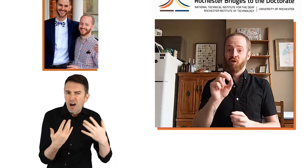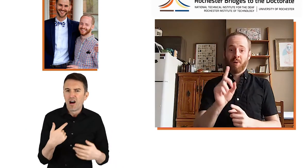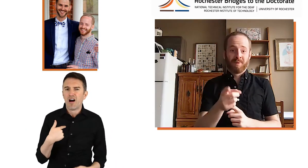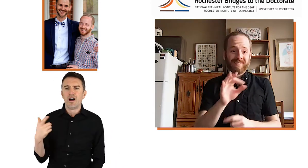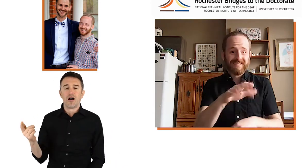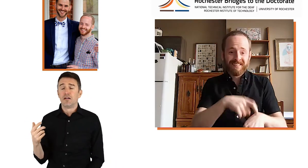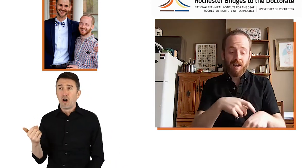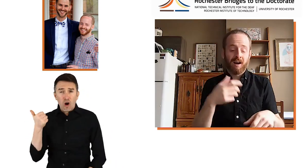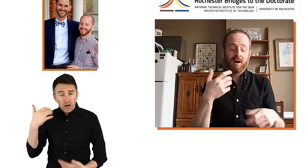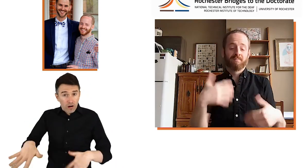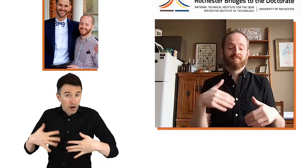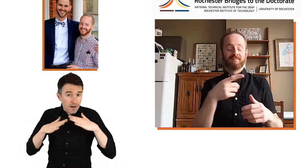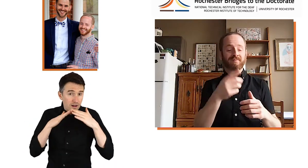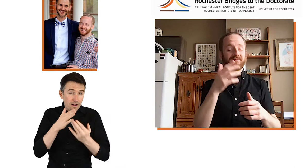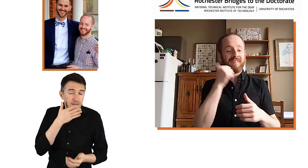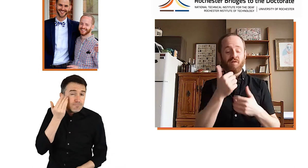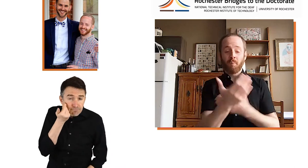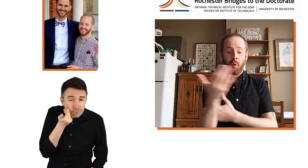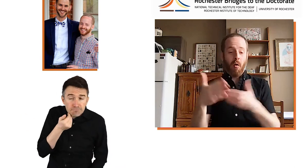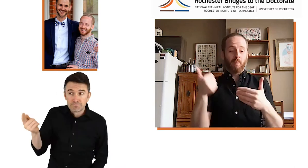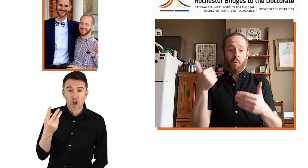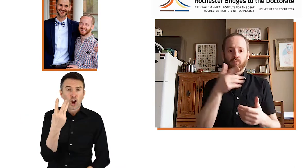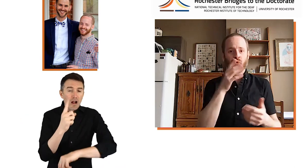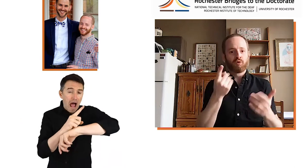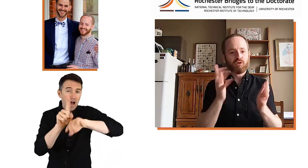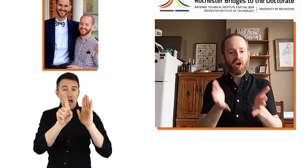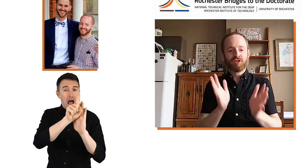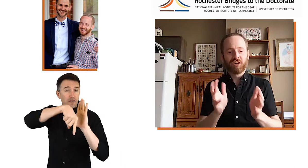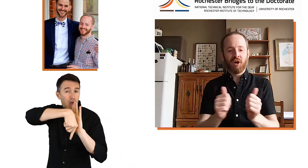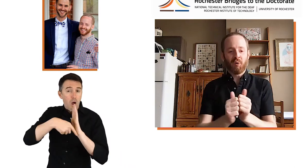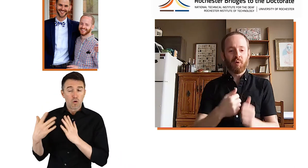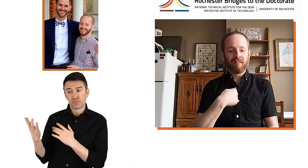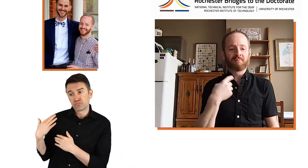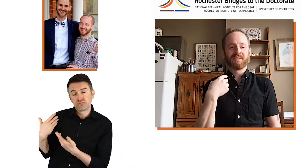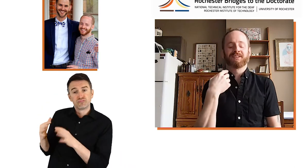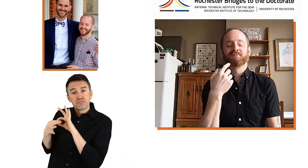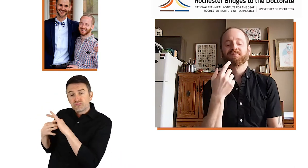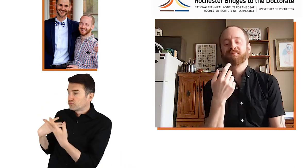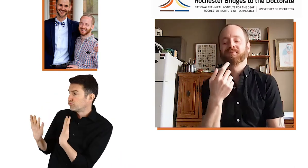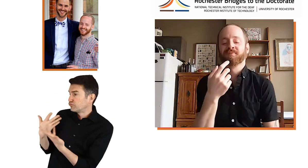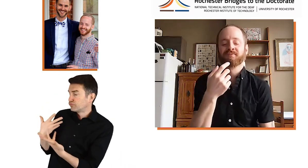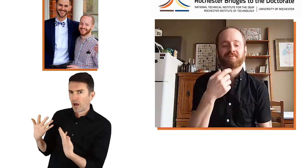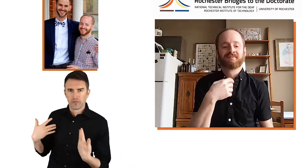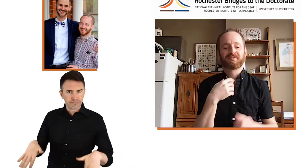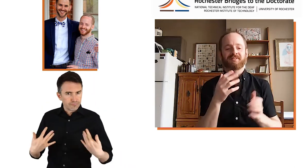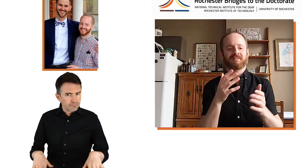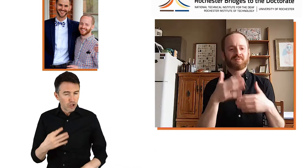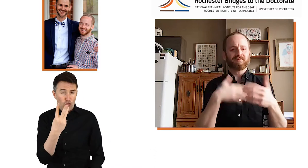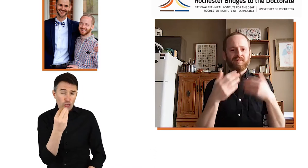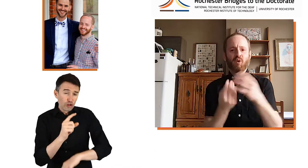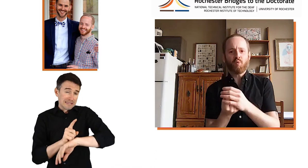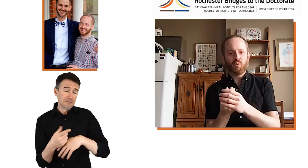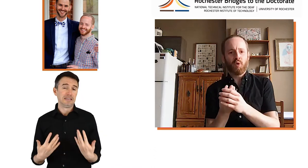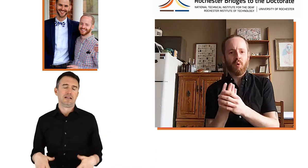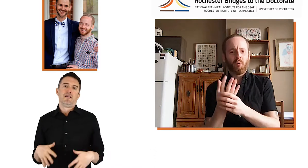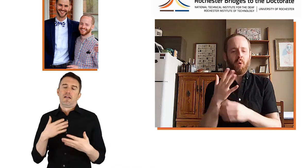reading. And really, Peter would give me 30 minutes of his time almost every morning just to have an opportunity